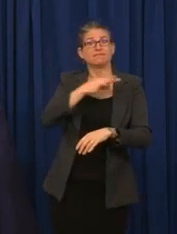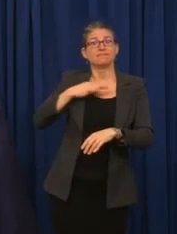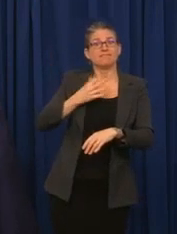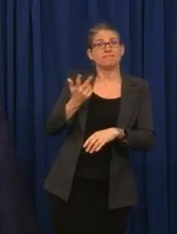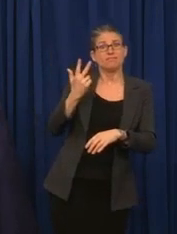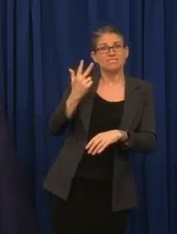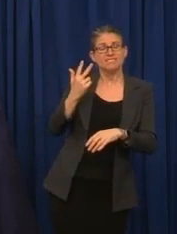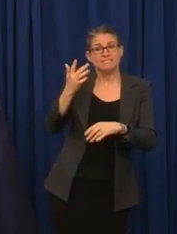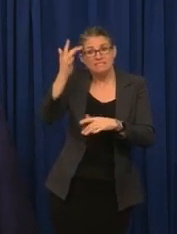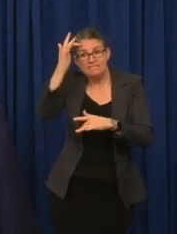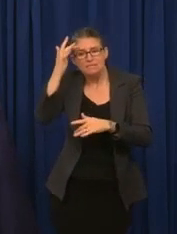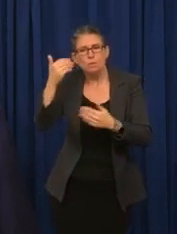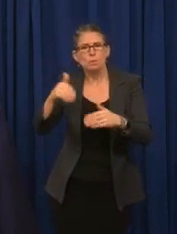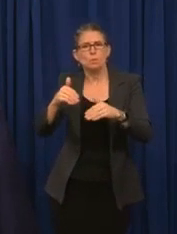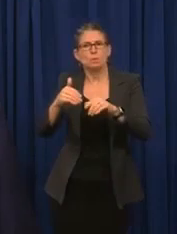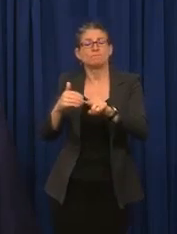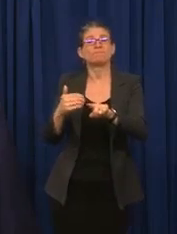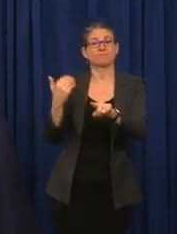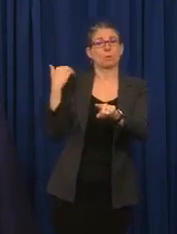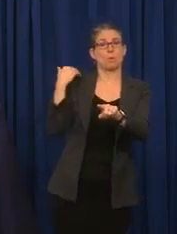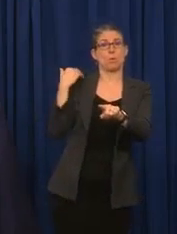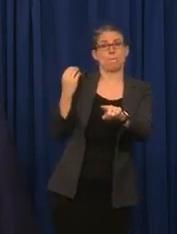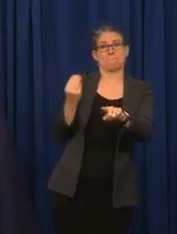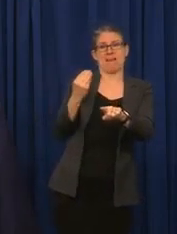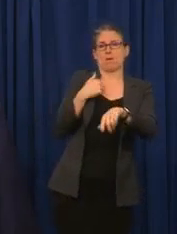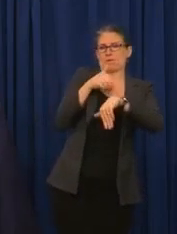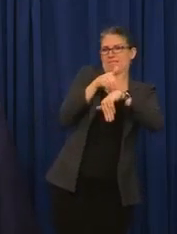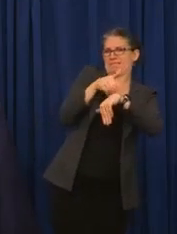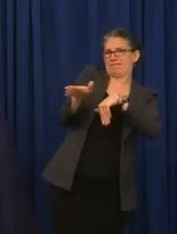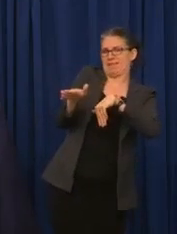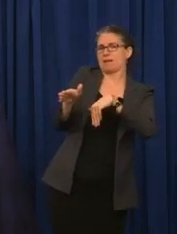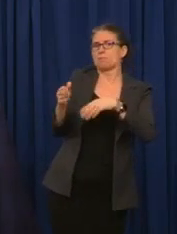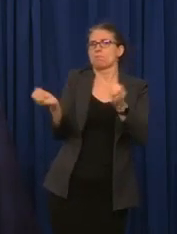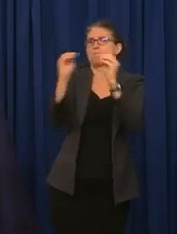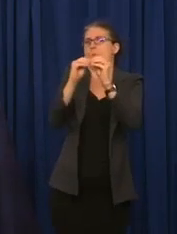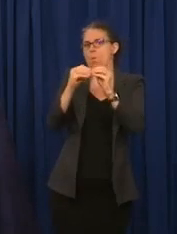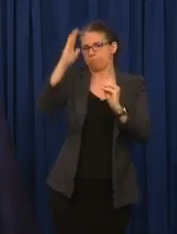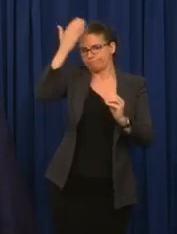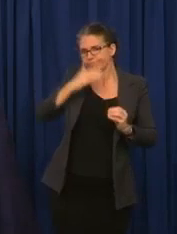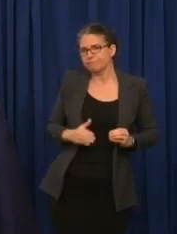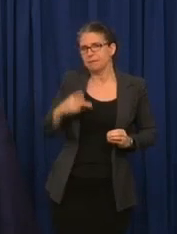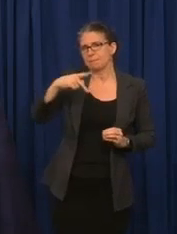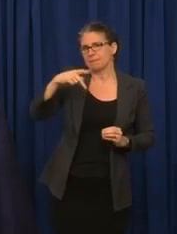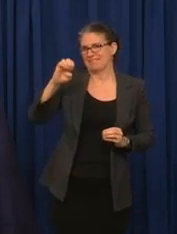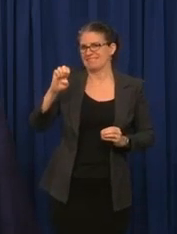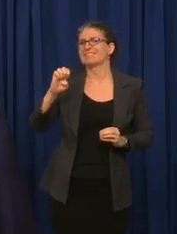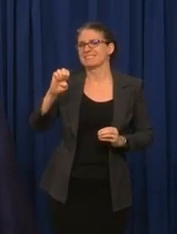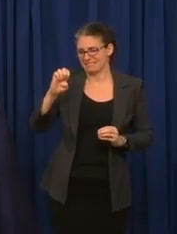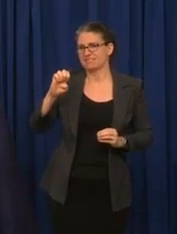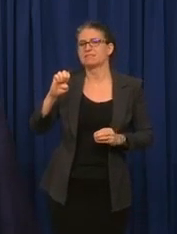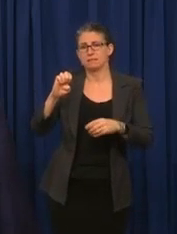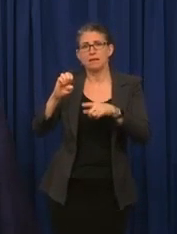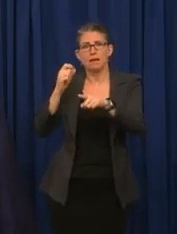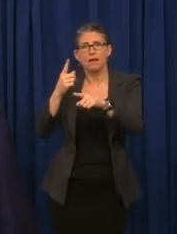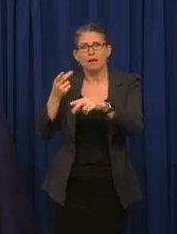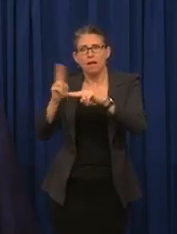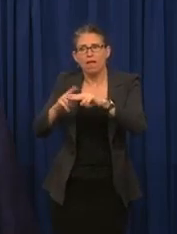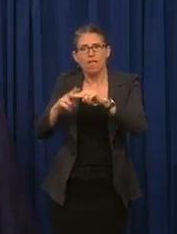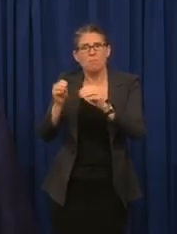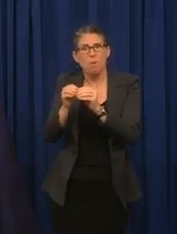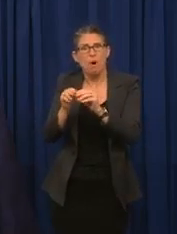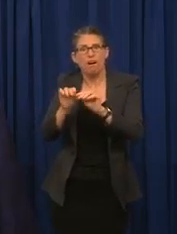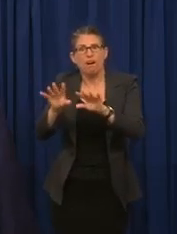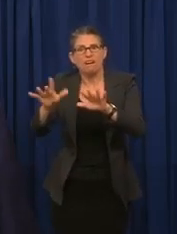Monday of this week. As we've learned more about the evolution of the number of cases there, our